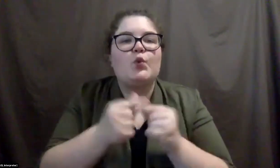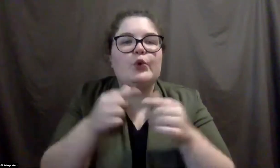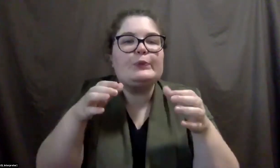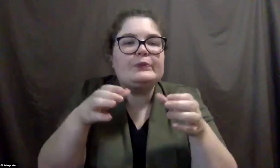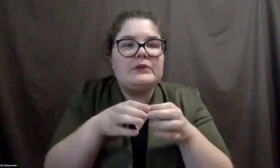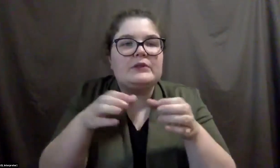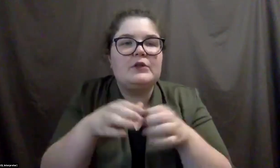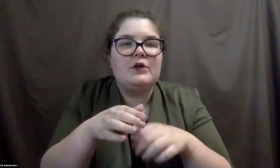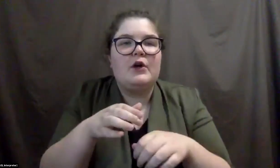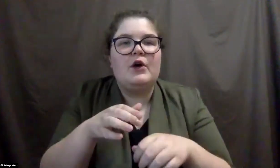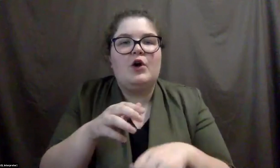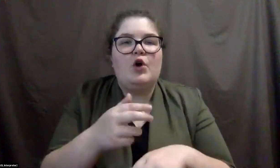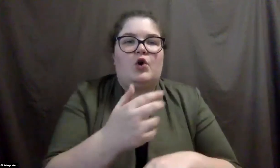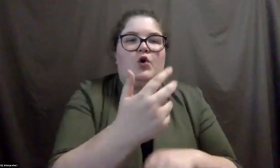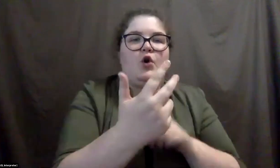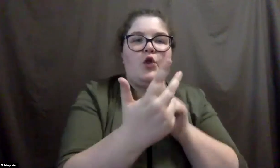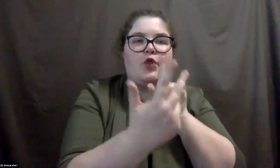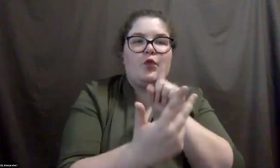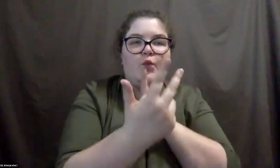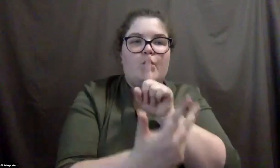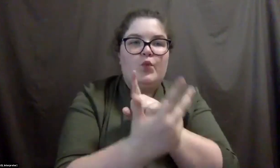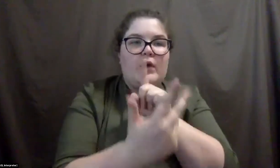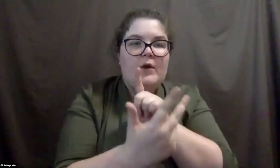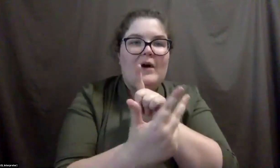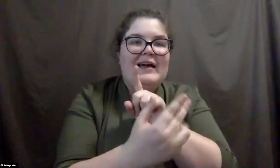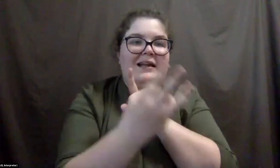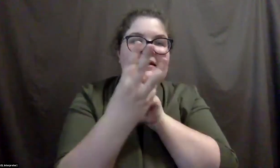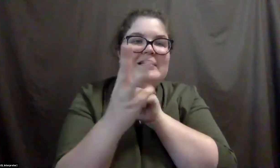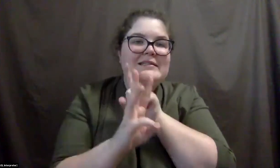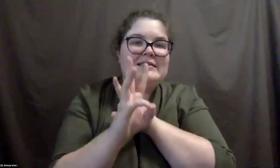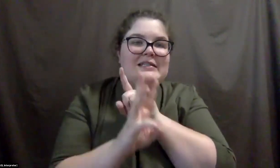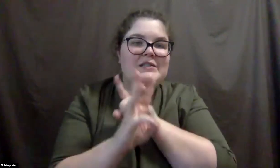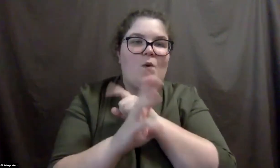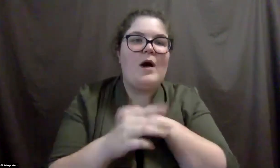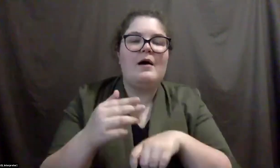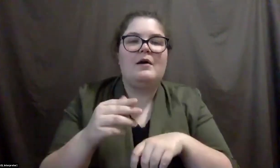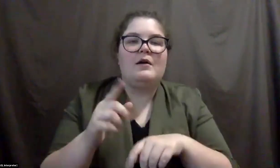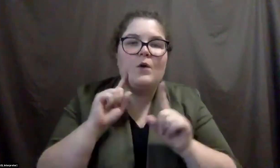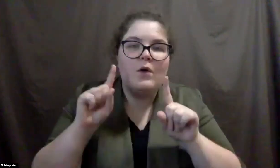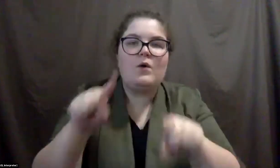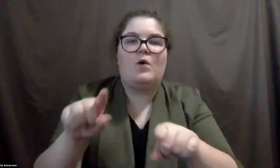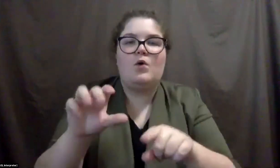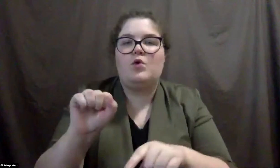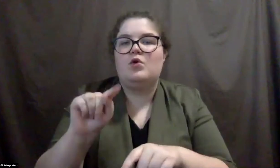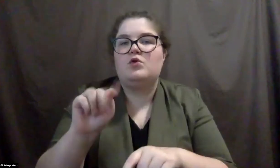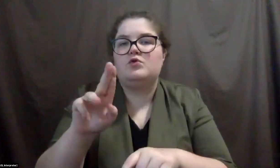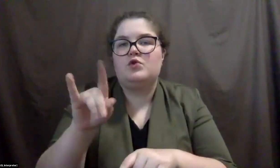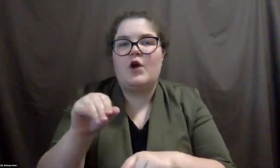of three to one, six to one, back into the art studio for just a couple of hours. Um,